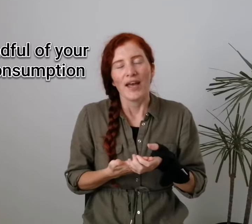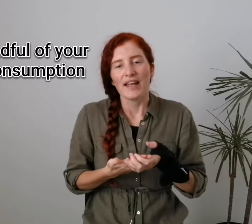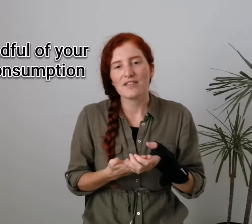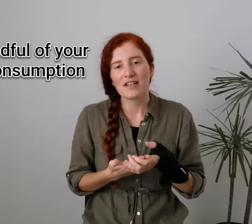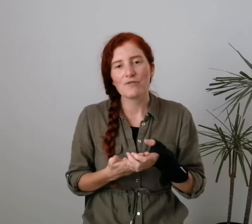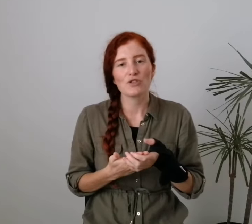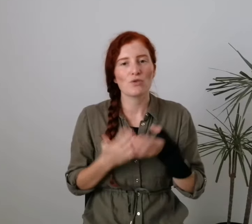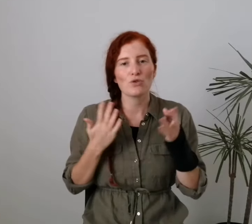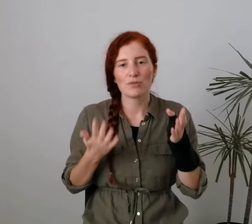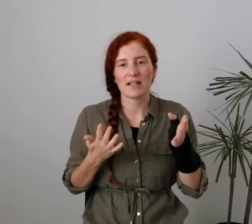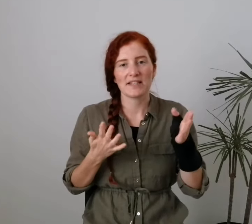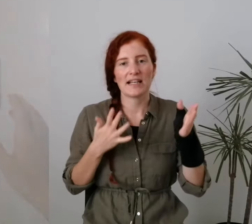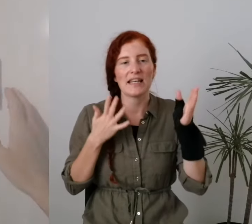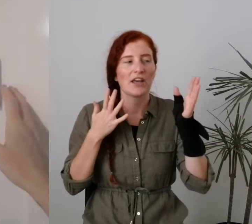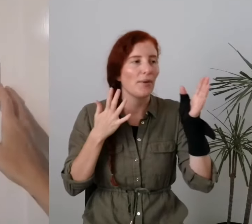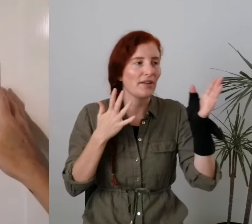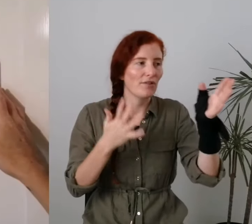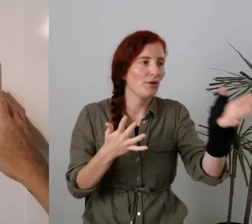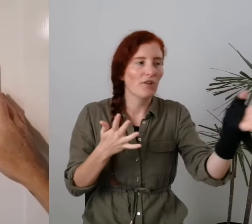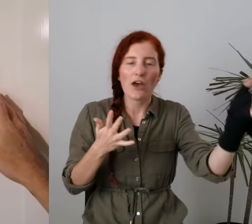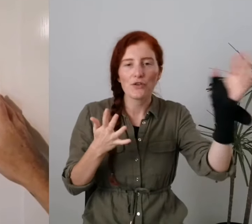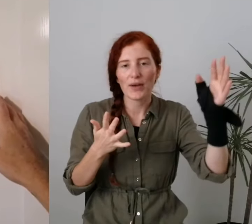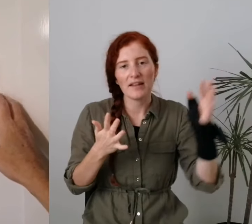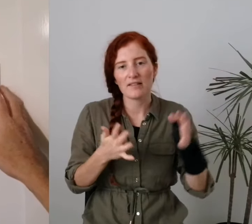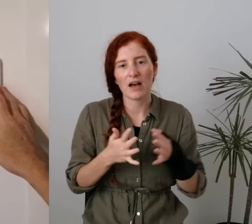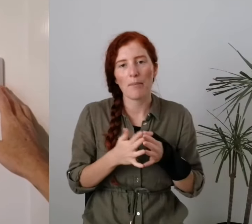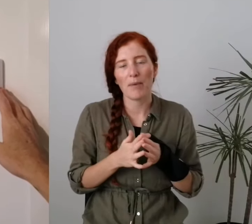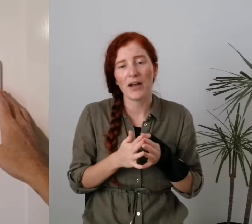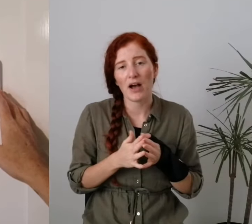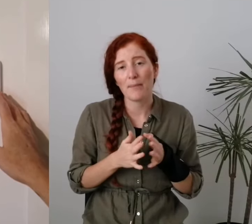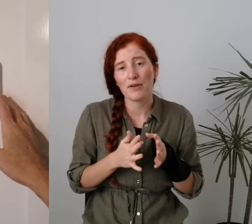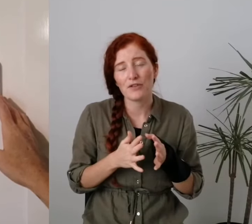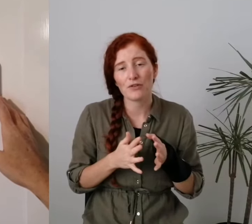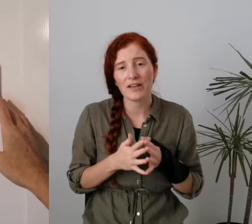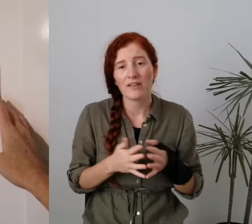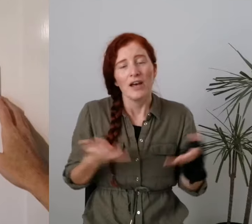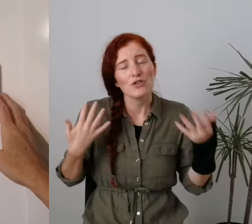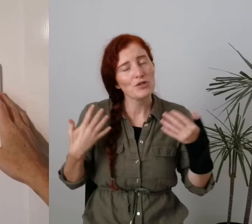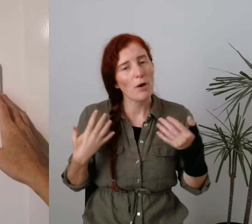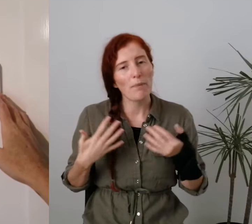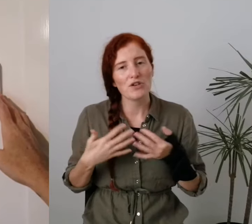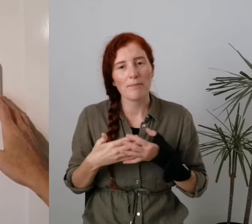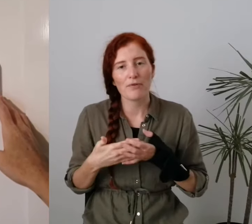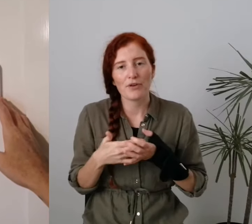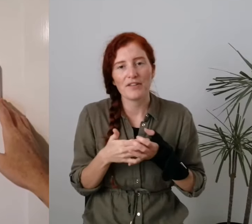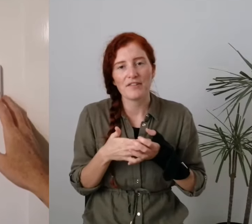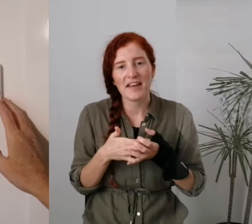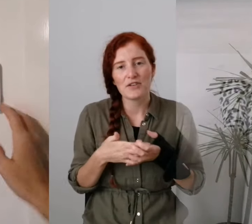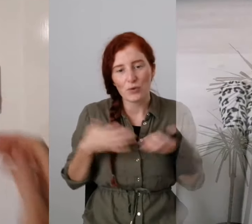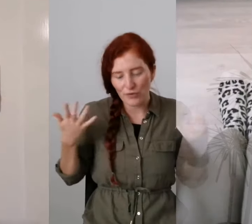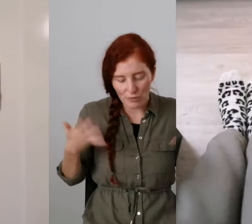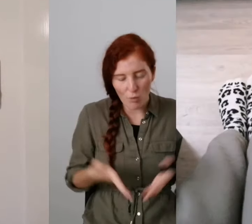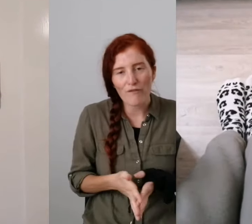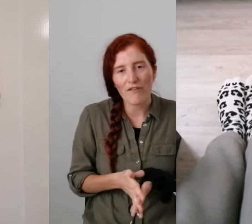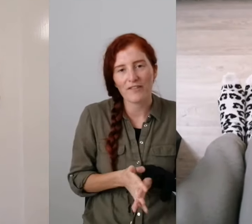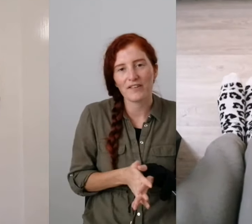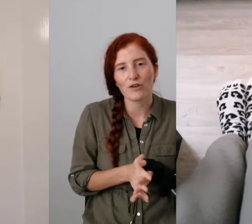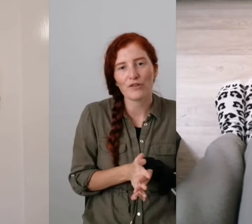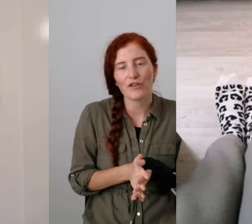So instead of just automatically going to turn your heating up by a couple of degrees, just pop a jumper on instead or some warm fluffy socks